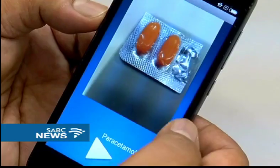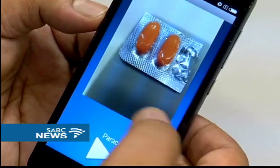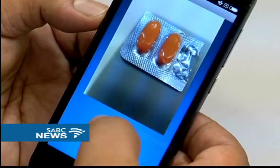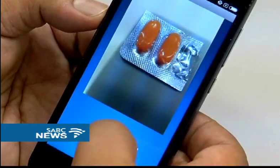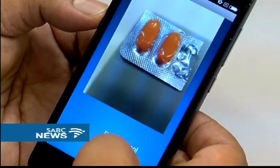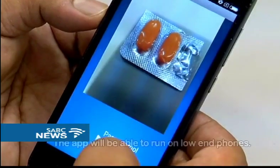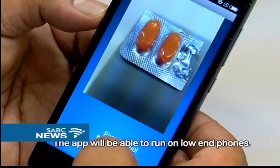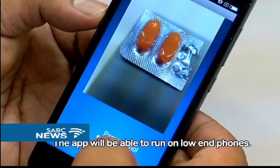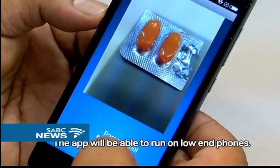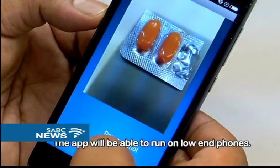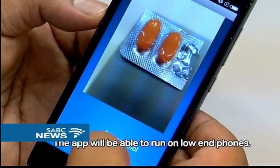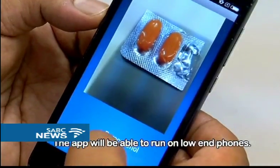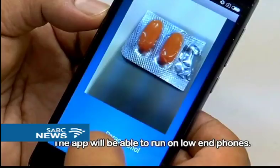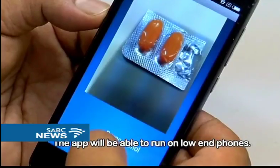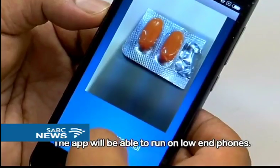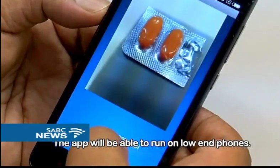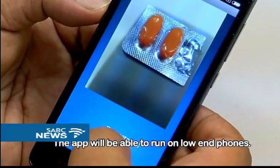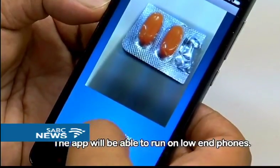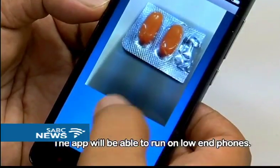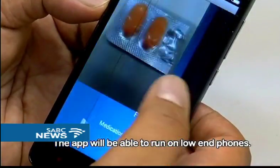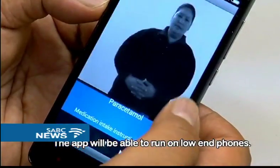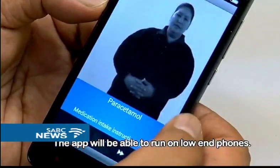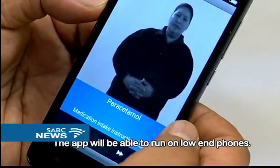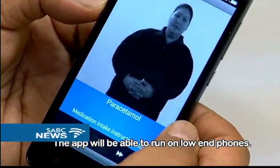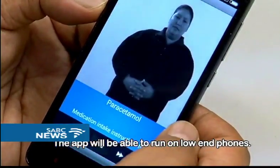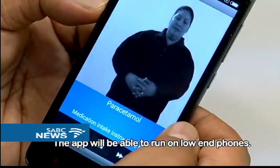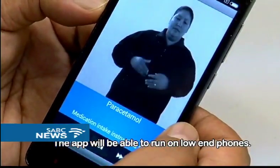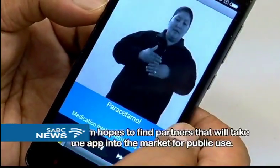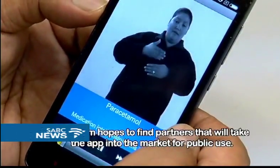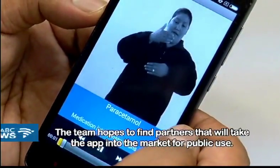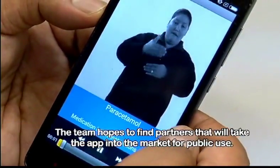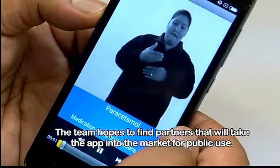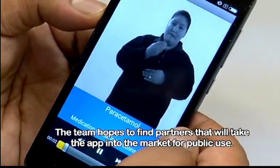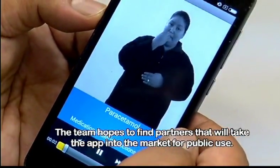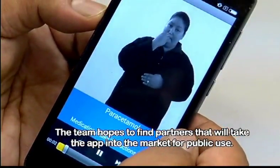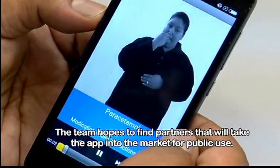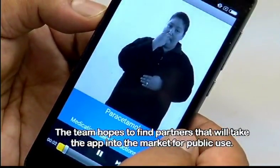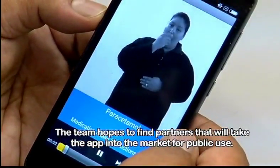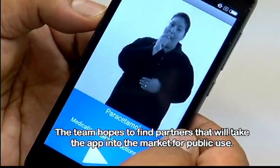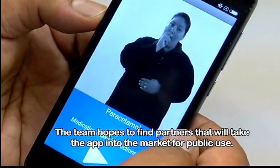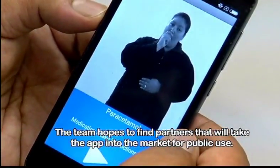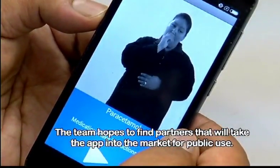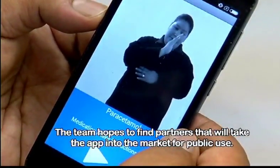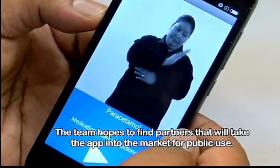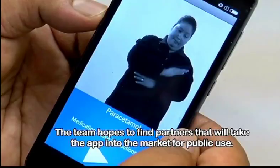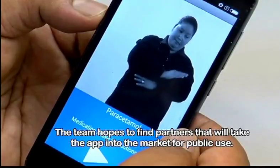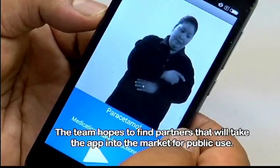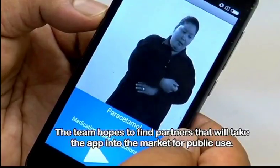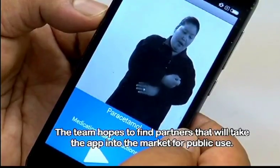The app will be able to run on low-end phones. The team hopes to find partners that will take the app into